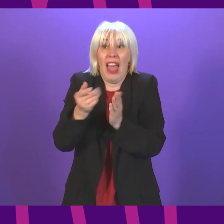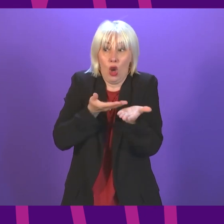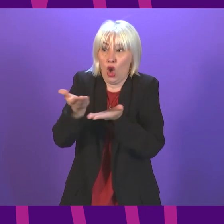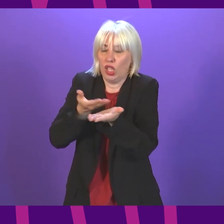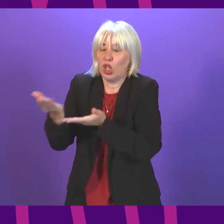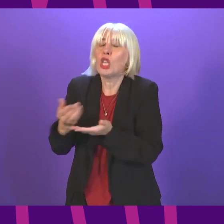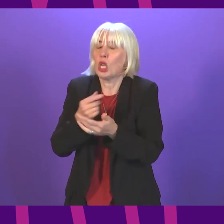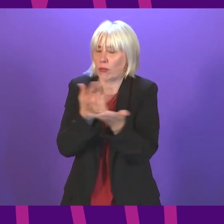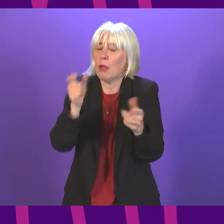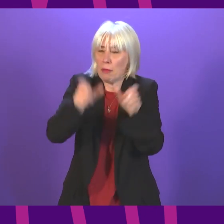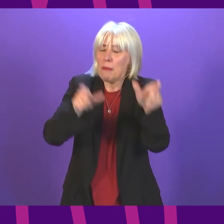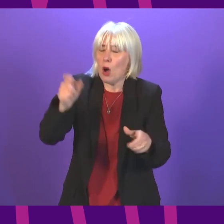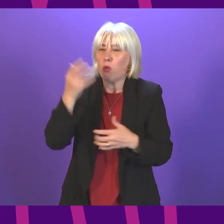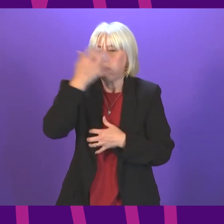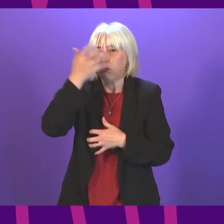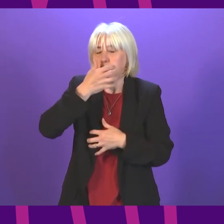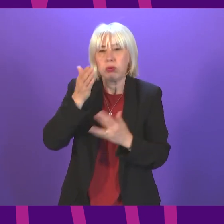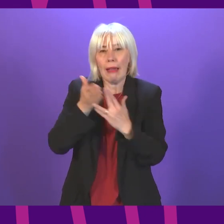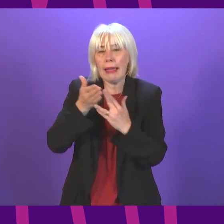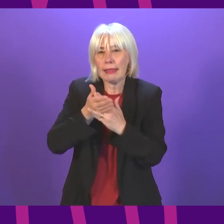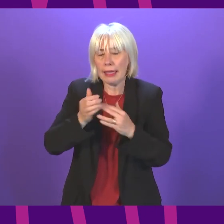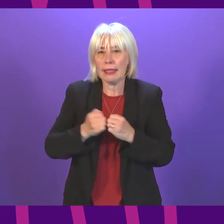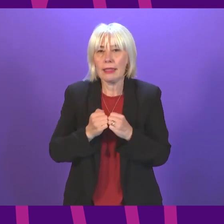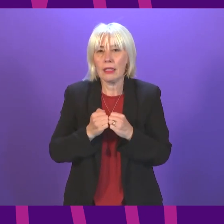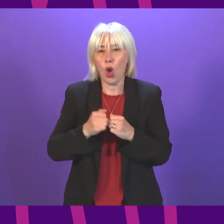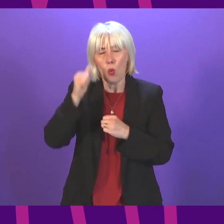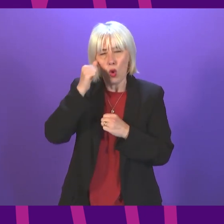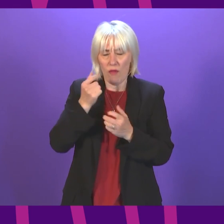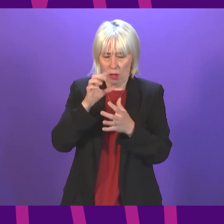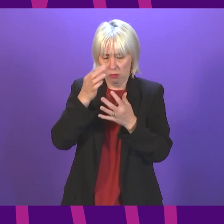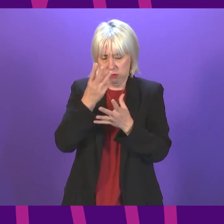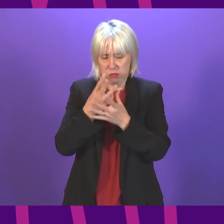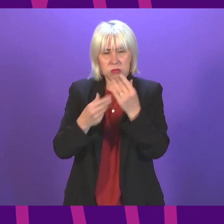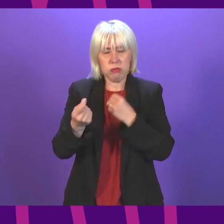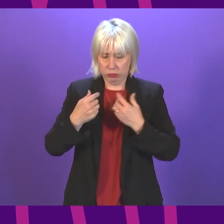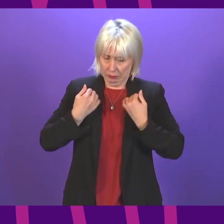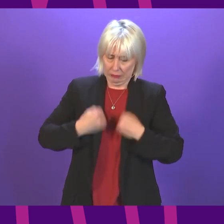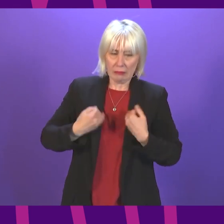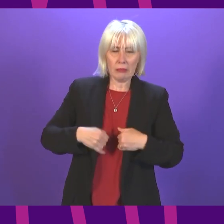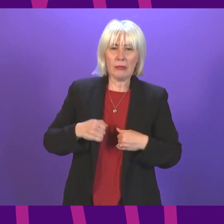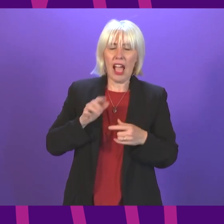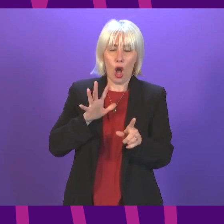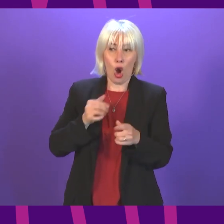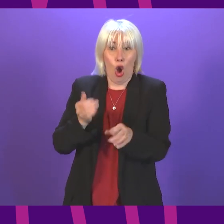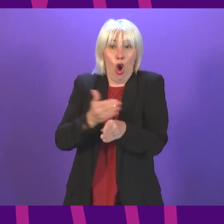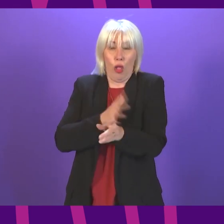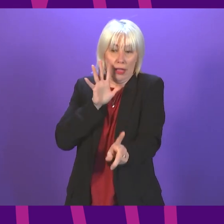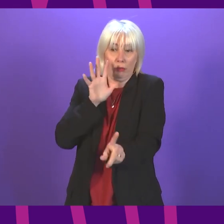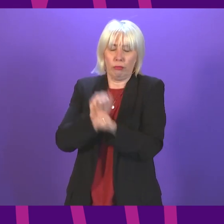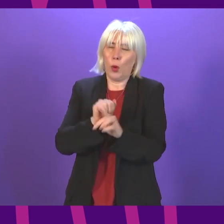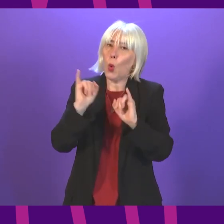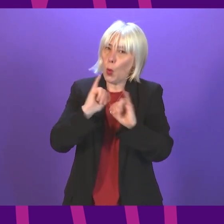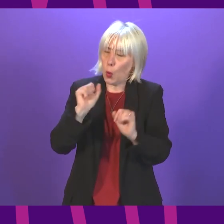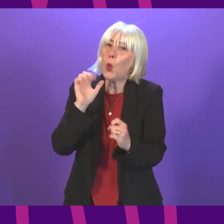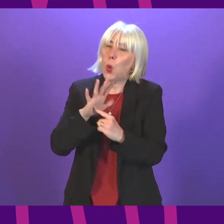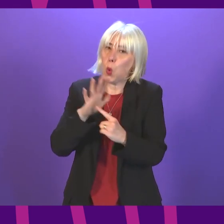are worried about access. We know that for many conditions early diagnosis is crucial, yet so many patients